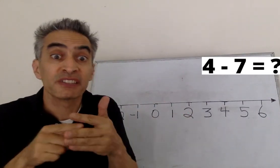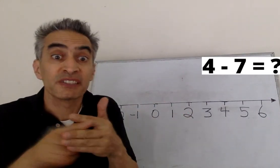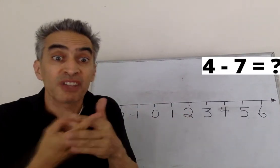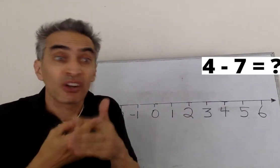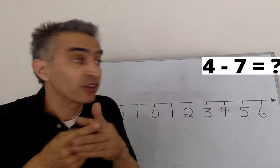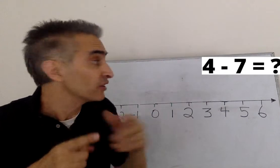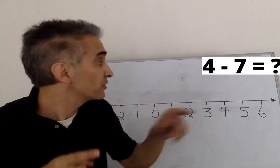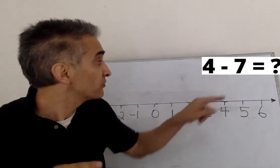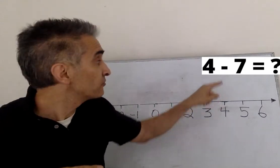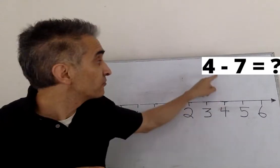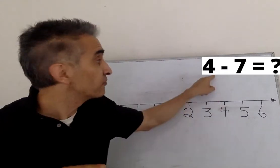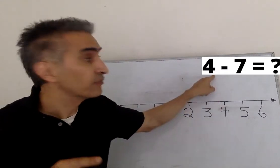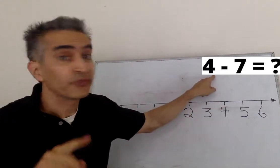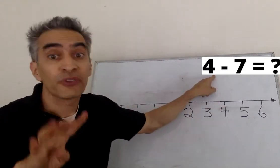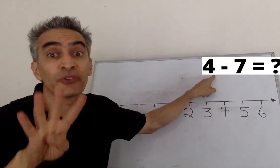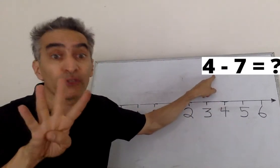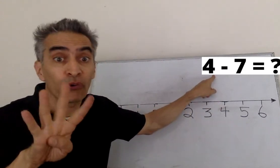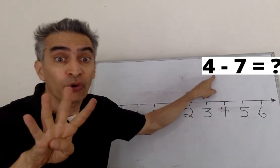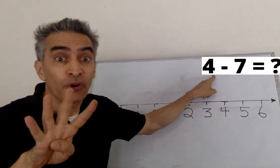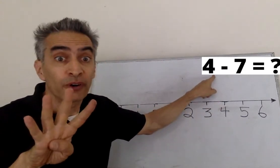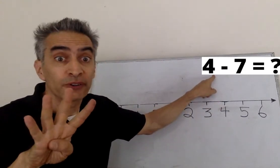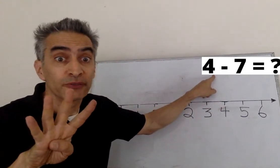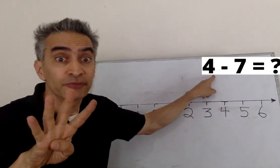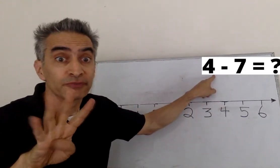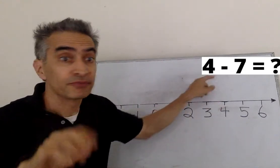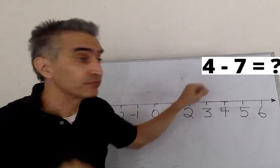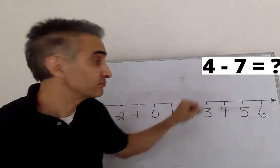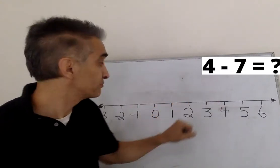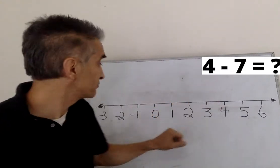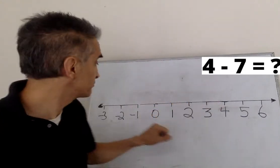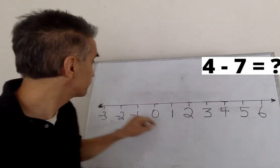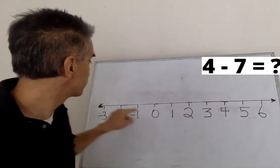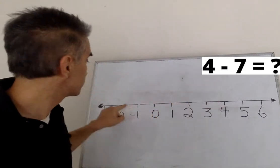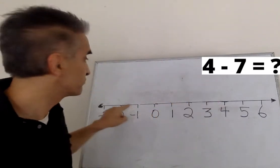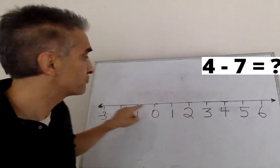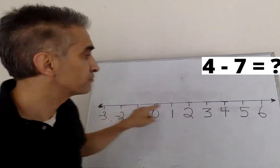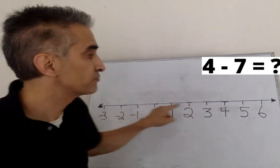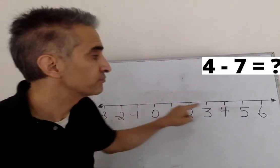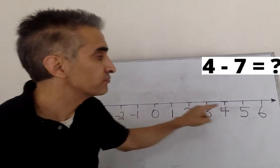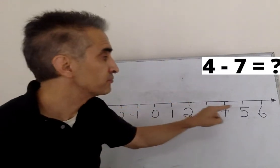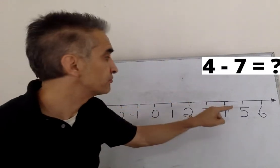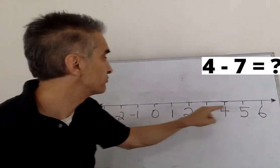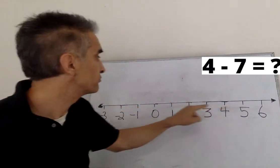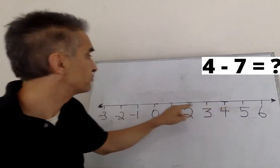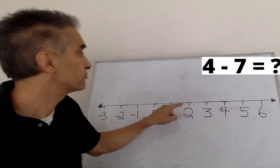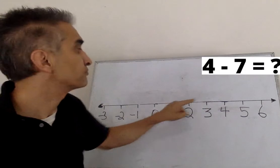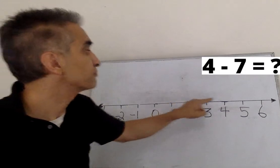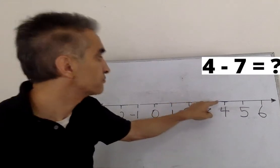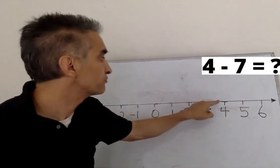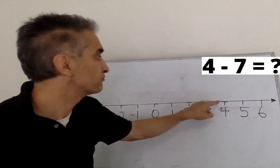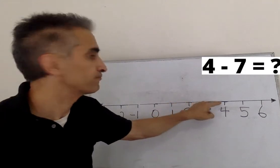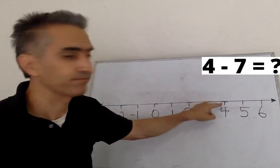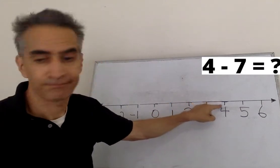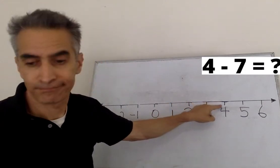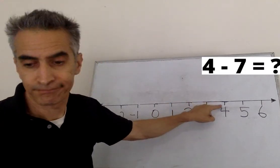We start with 4. Where's the 4? Oh, there it is.